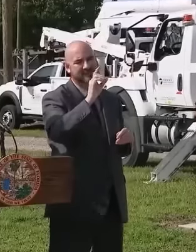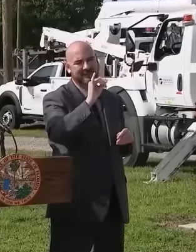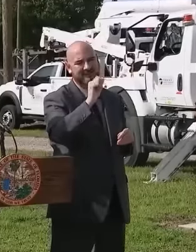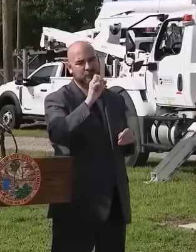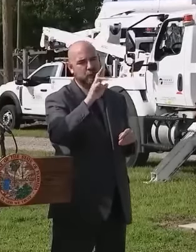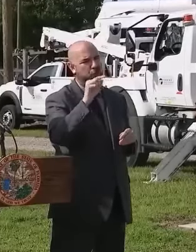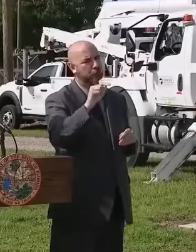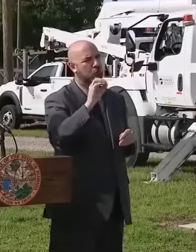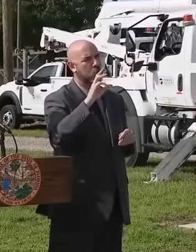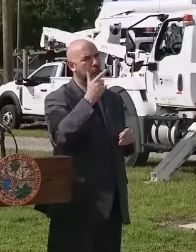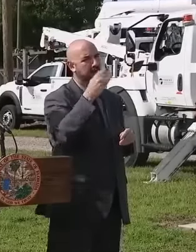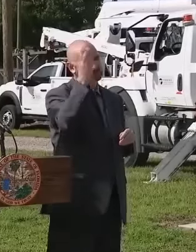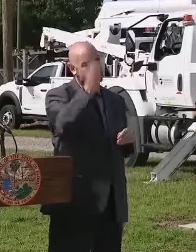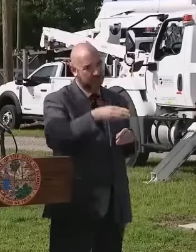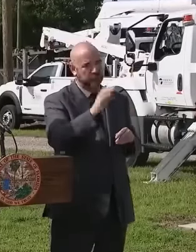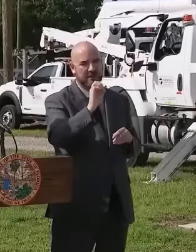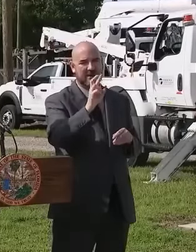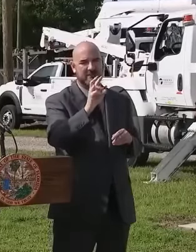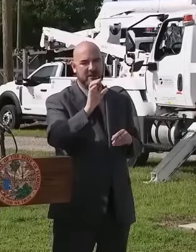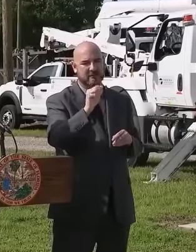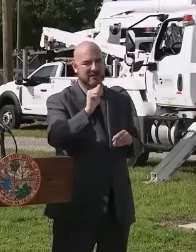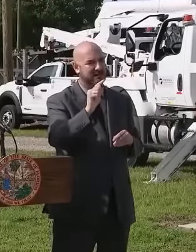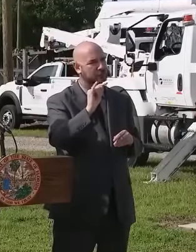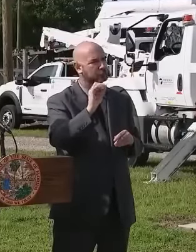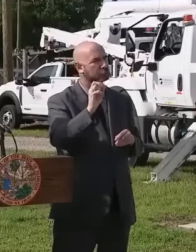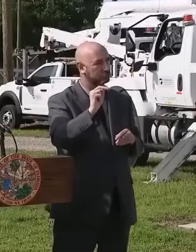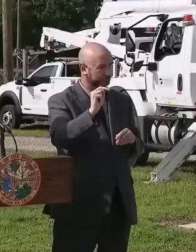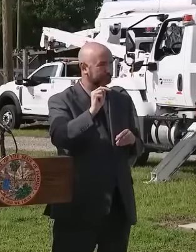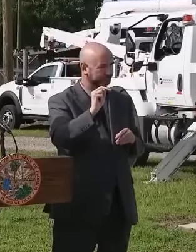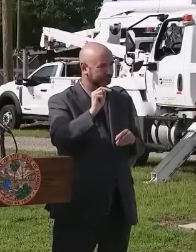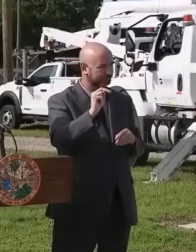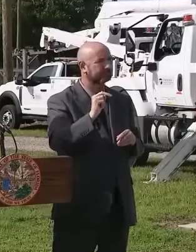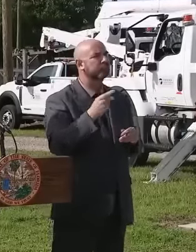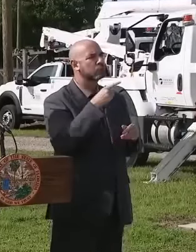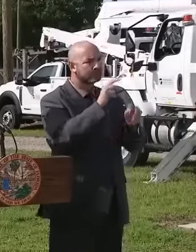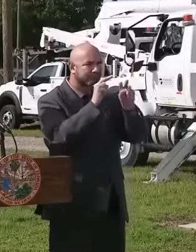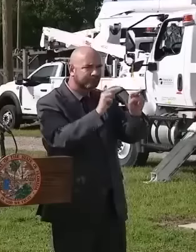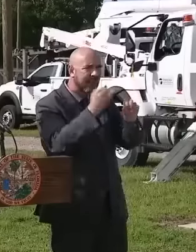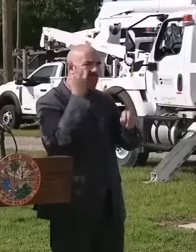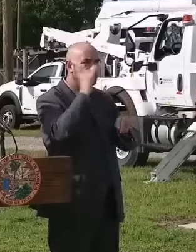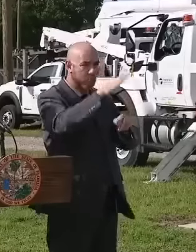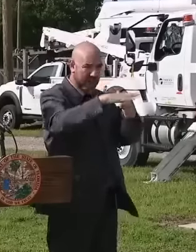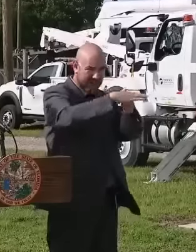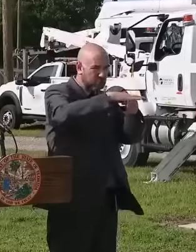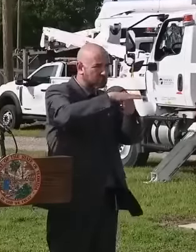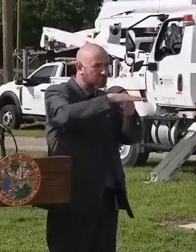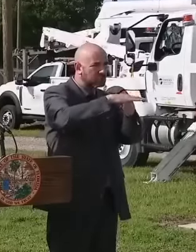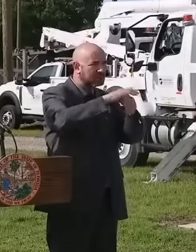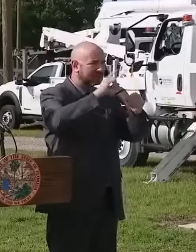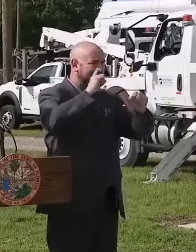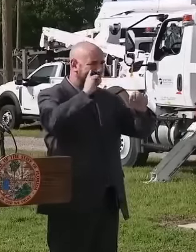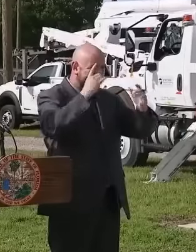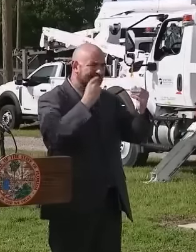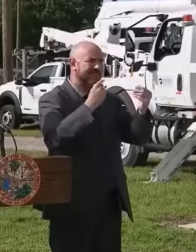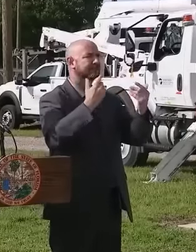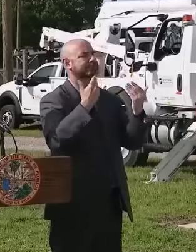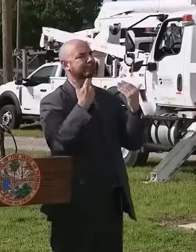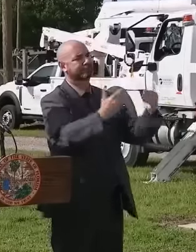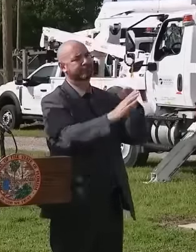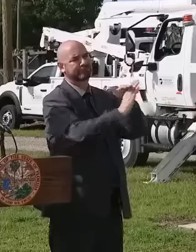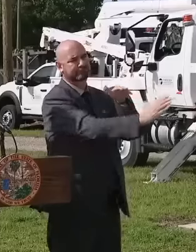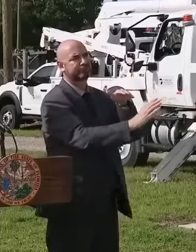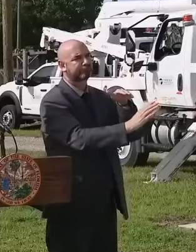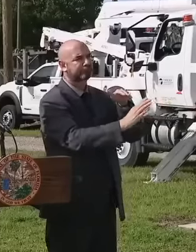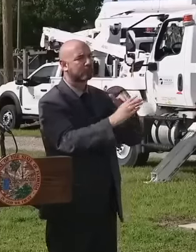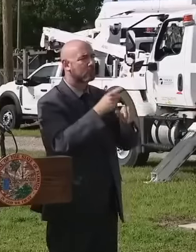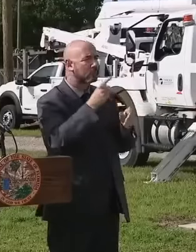order. If you're in order to evacuate, please do so. The time to put your disaster plan into action is now. Make sure you're doing